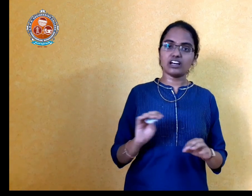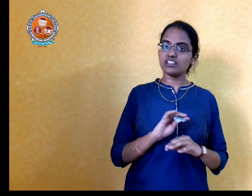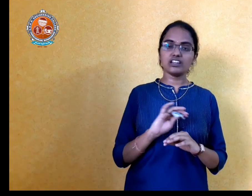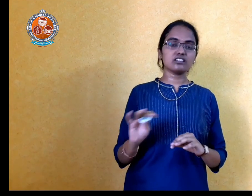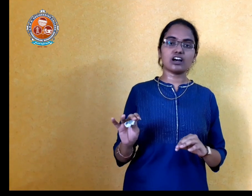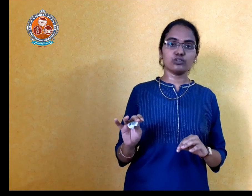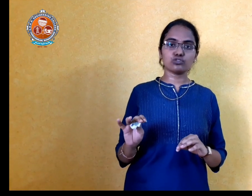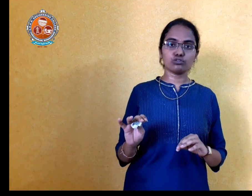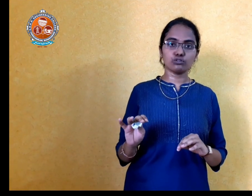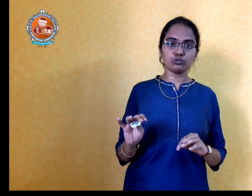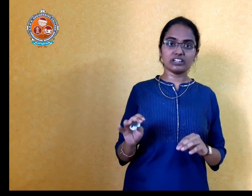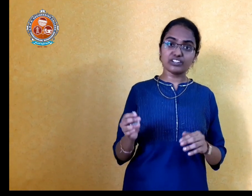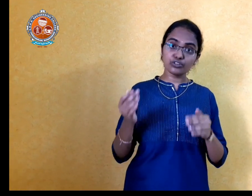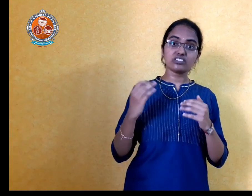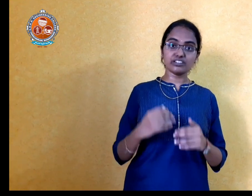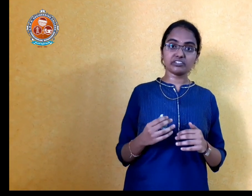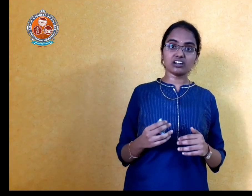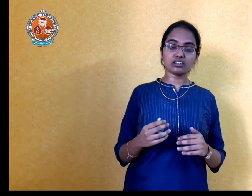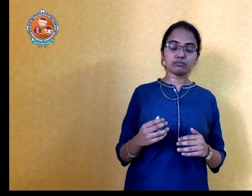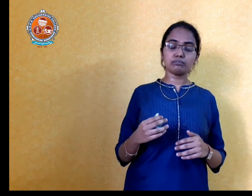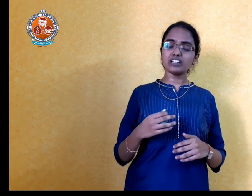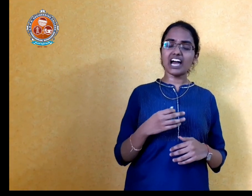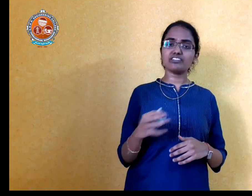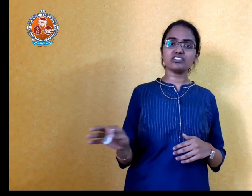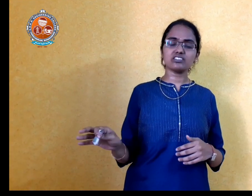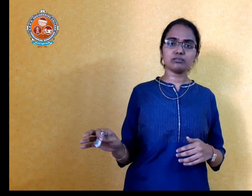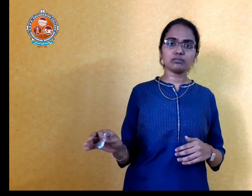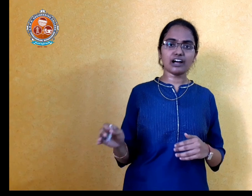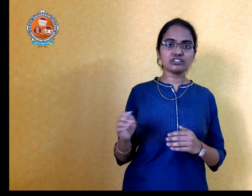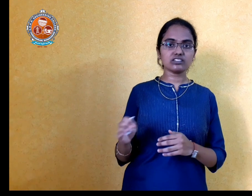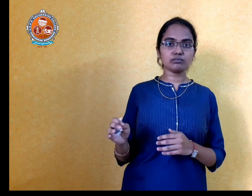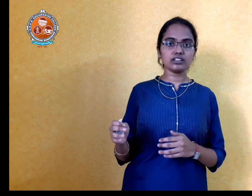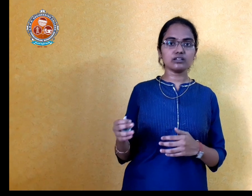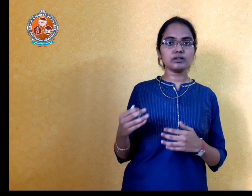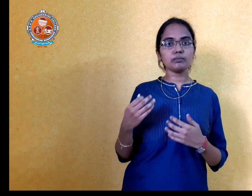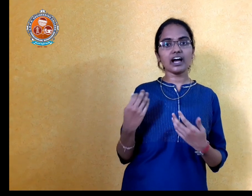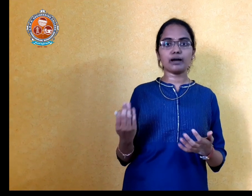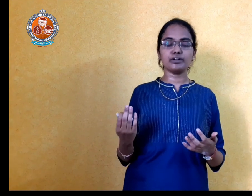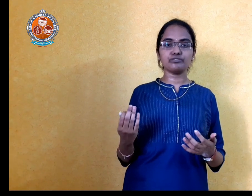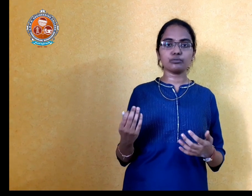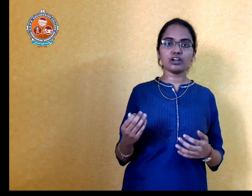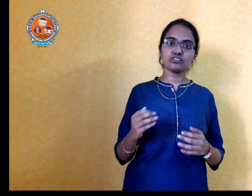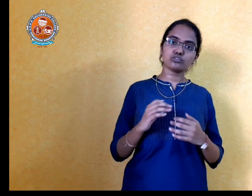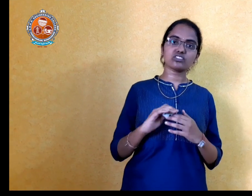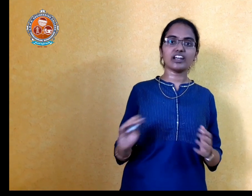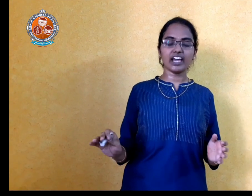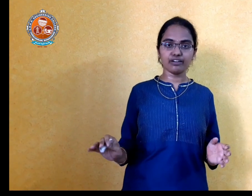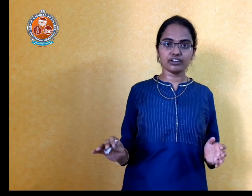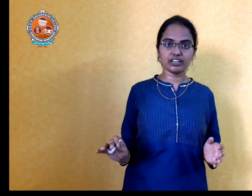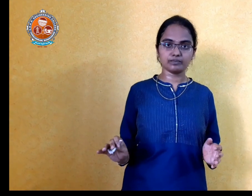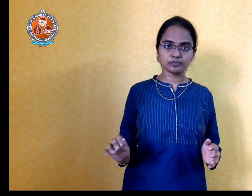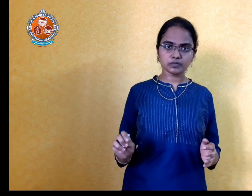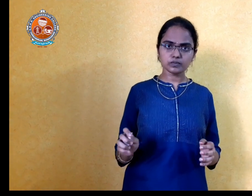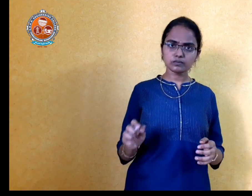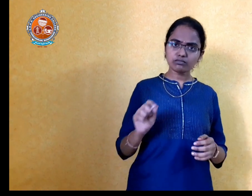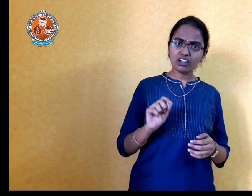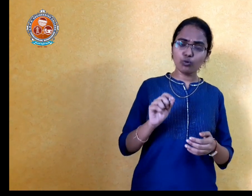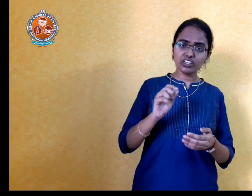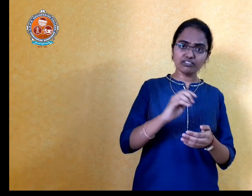Nothing else I used to do. It was difficult. But after some days, it became a habit for me. used to study every day. Whatever